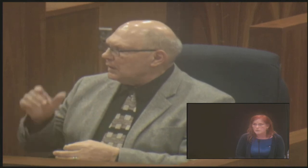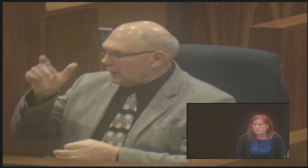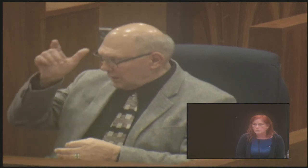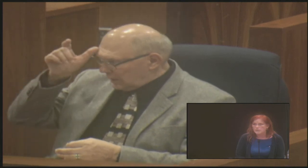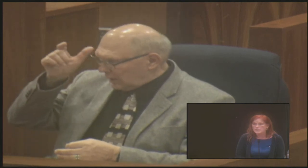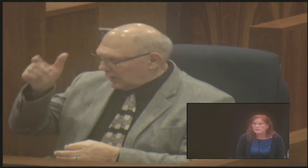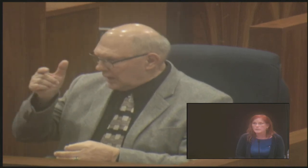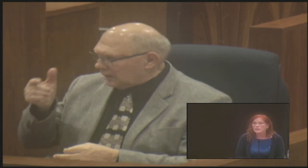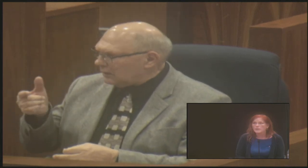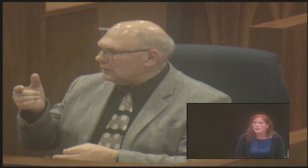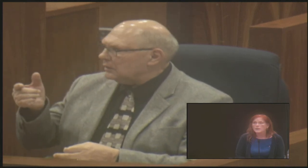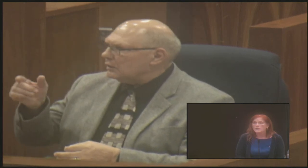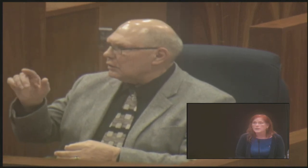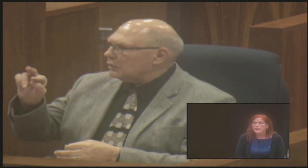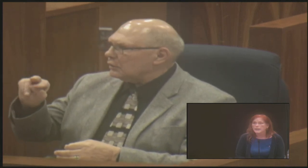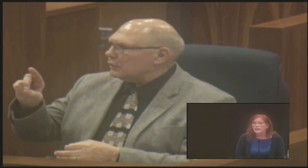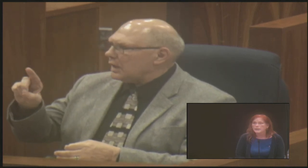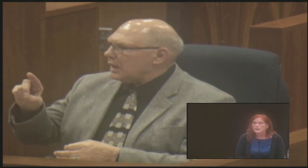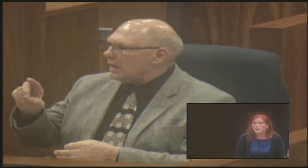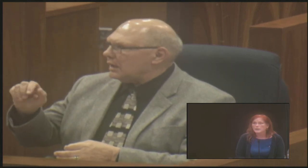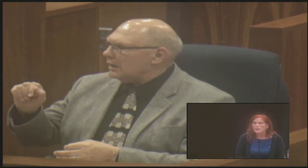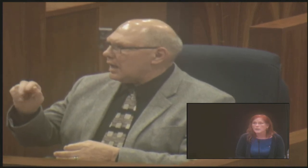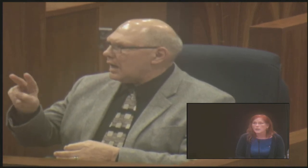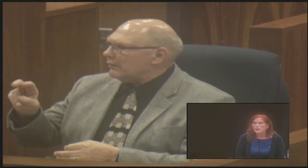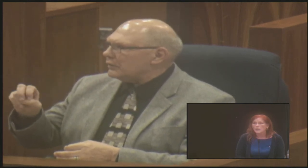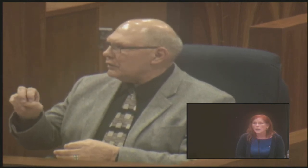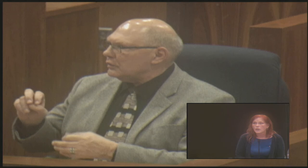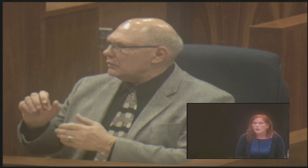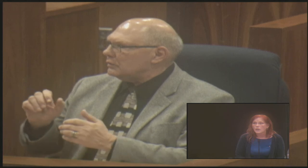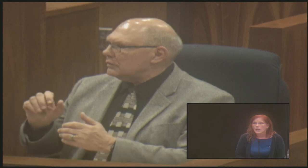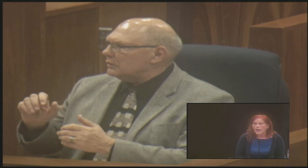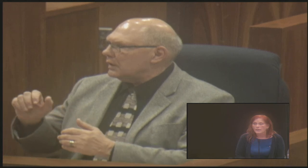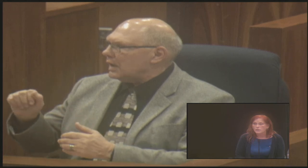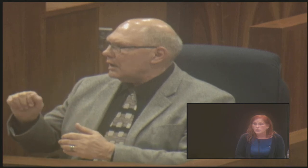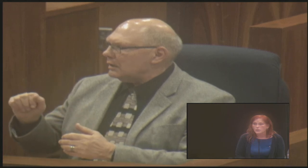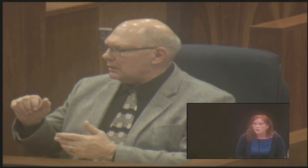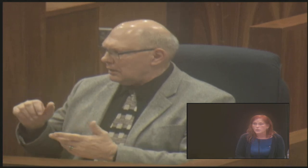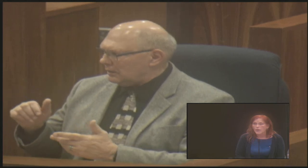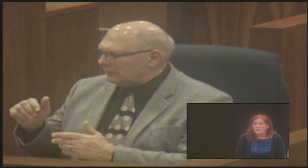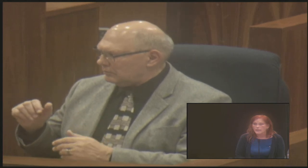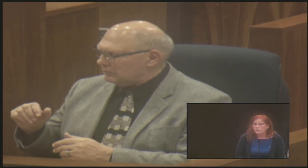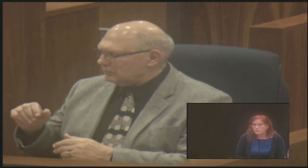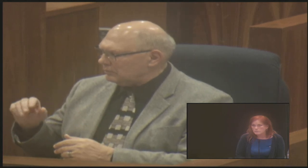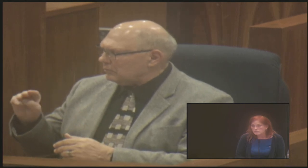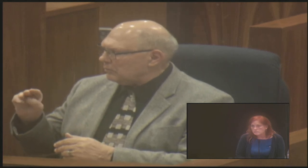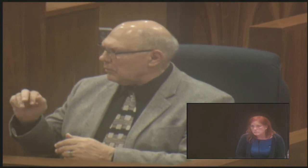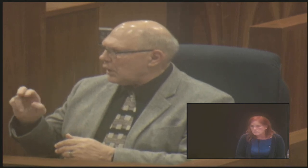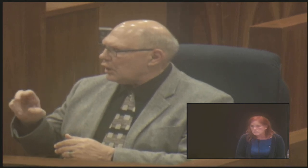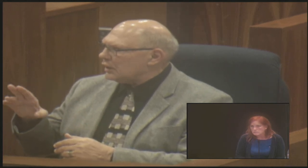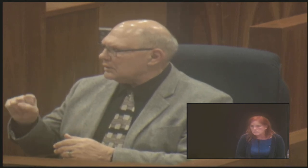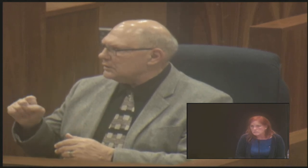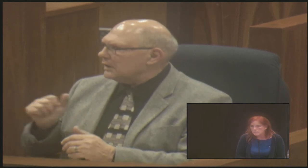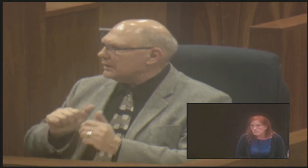captioned movies. The Lincoln Avenue, Grand Avenue,